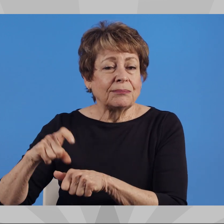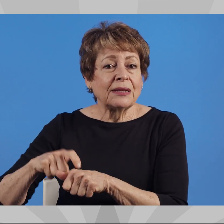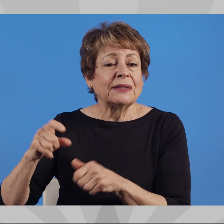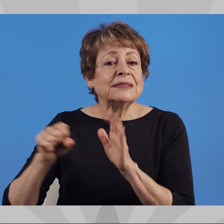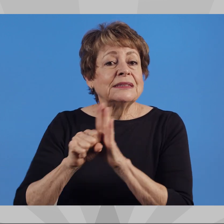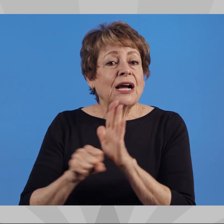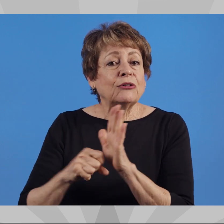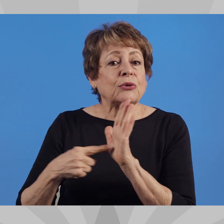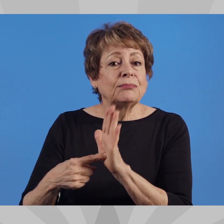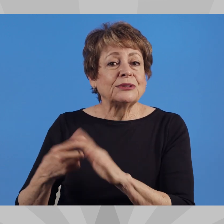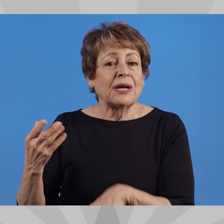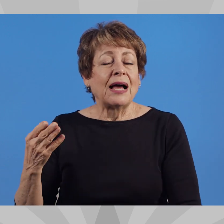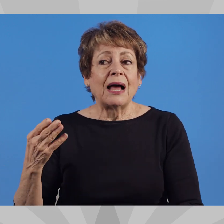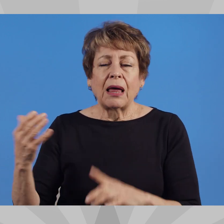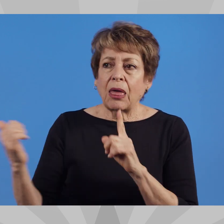betrays our cause.